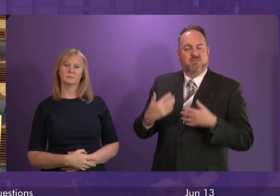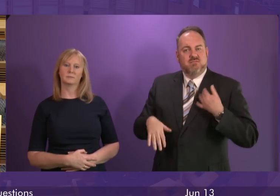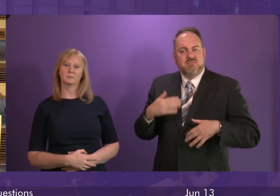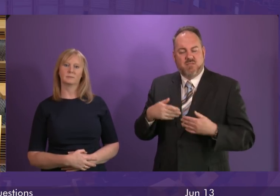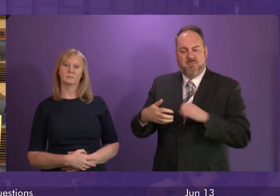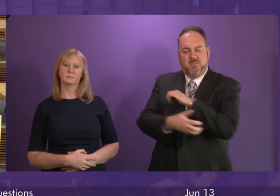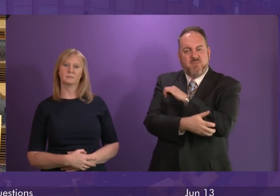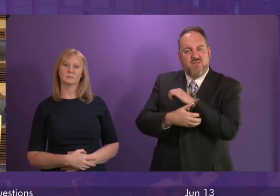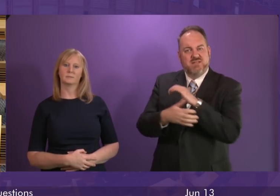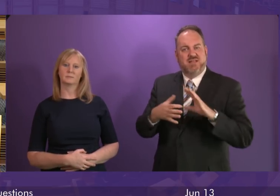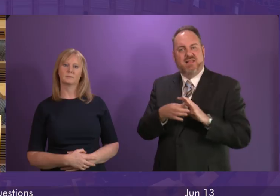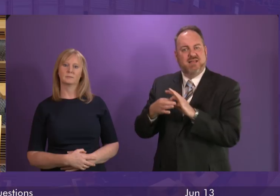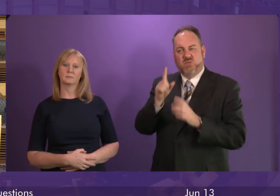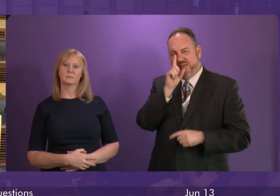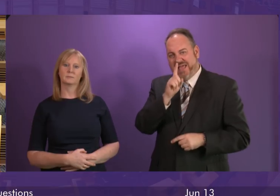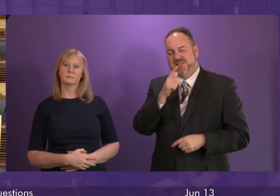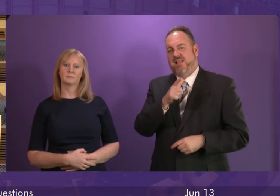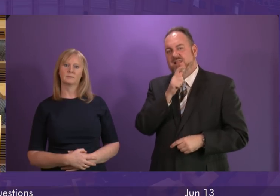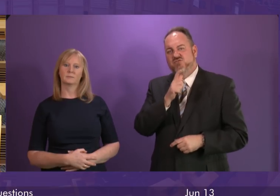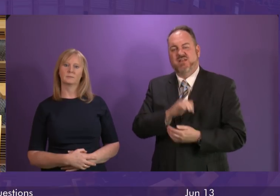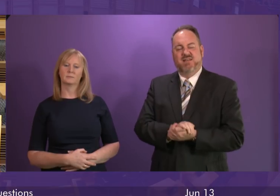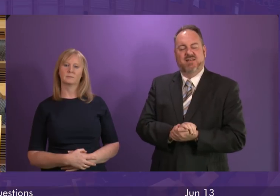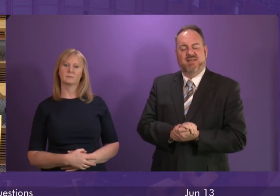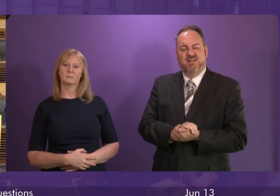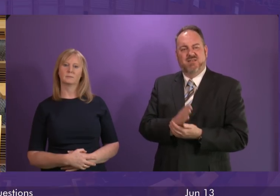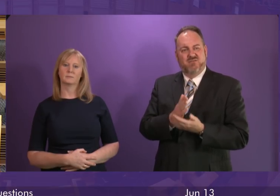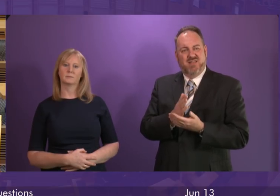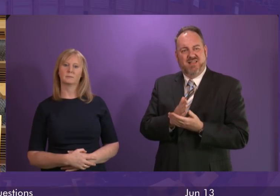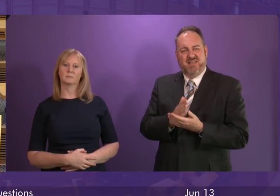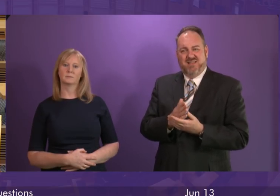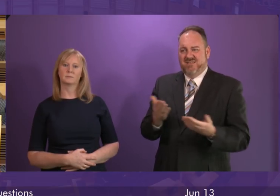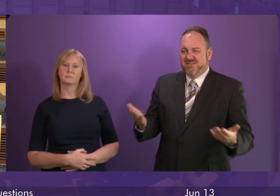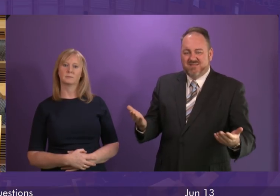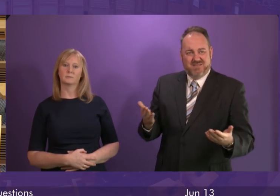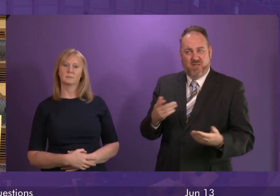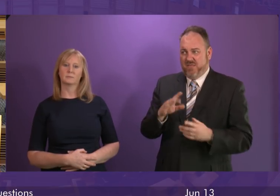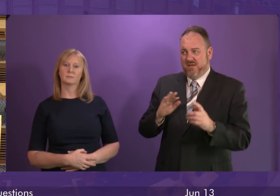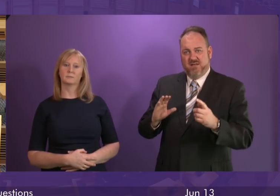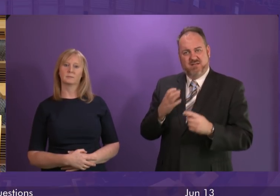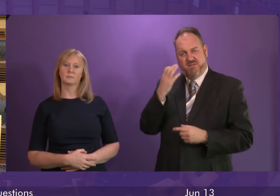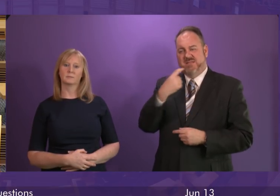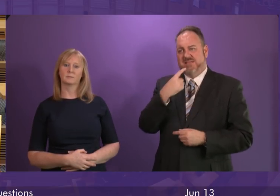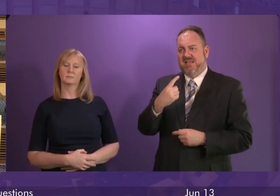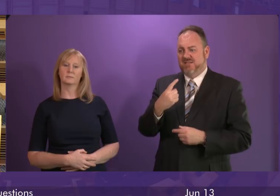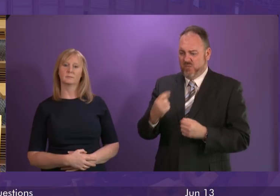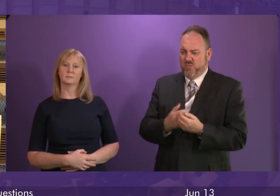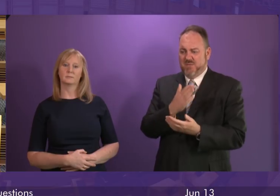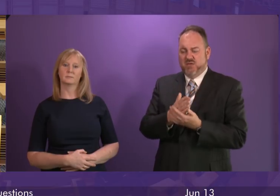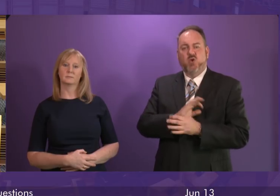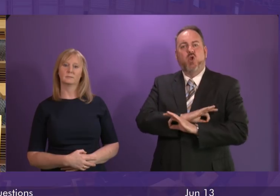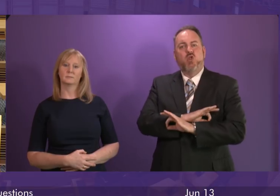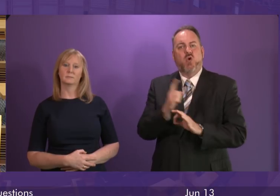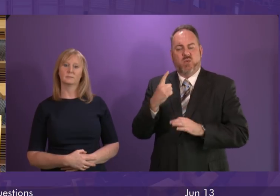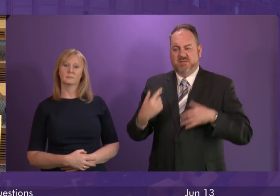target which is to ensure, as far as reasonably practicable, that no one is living in fuel